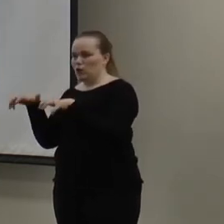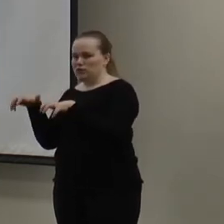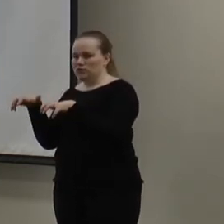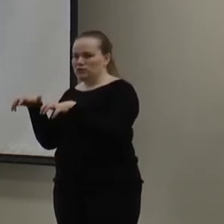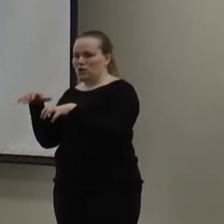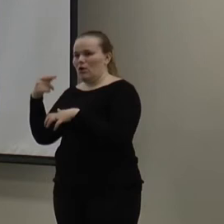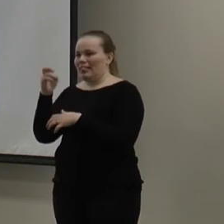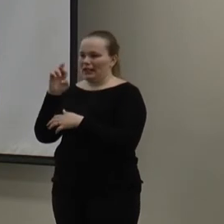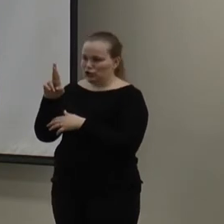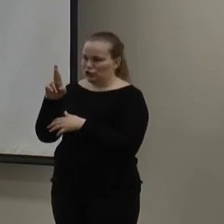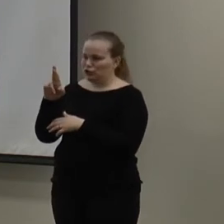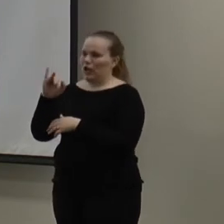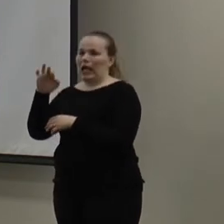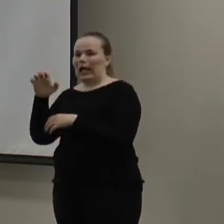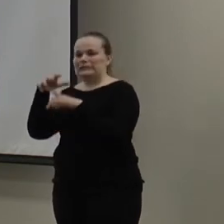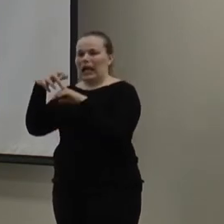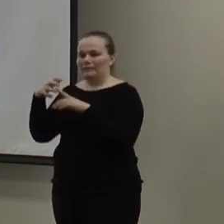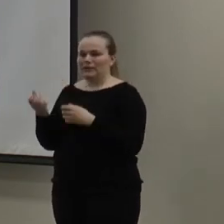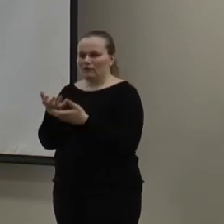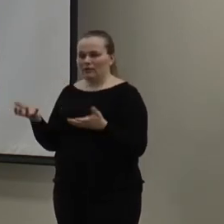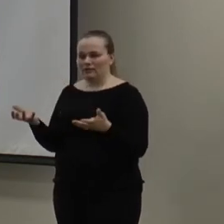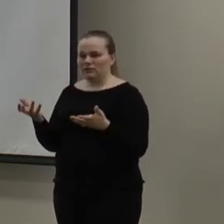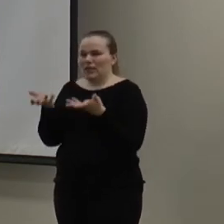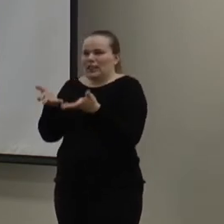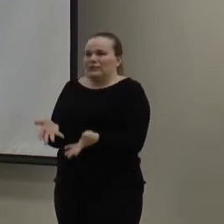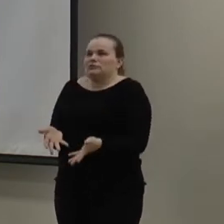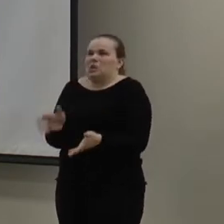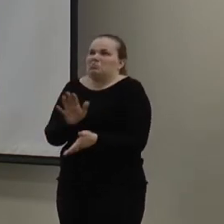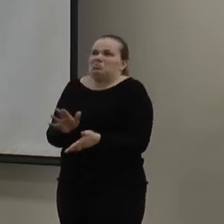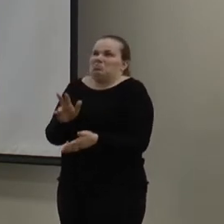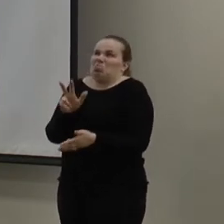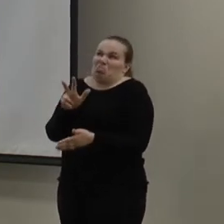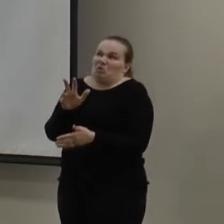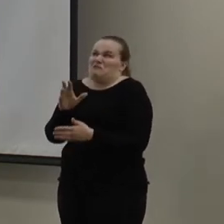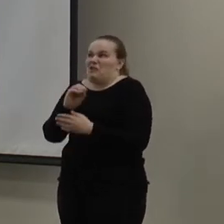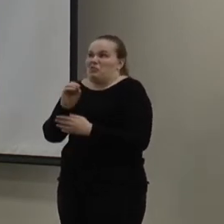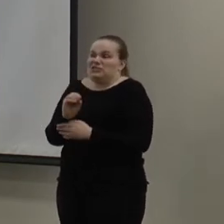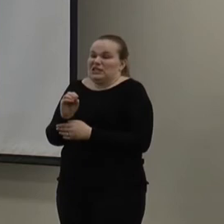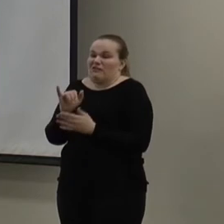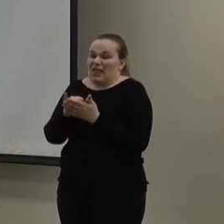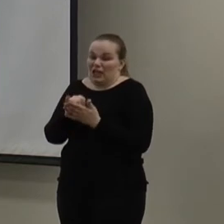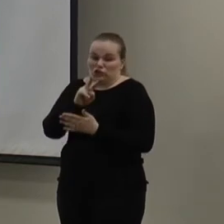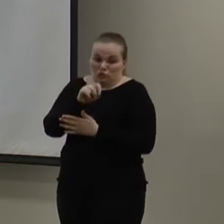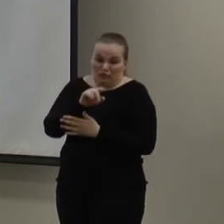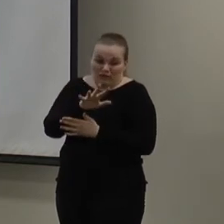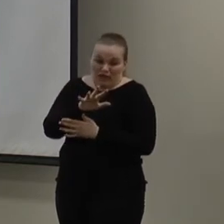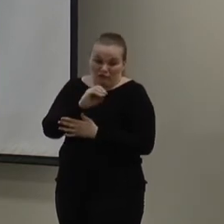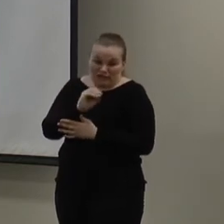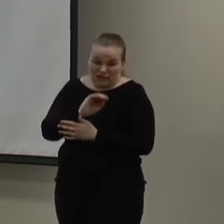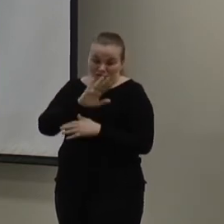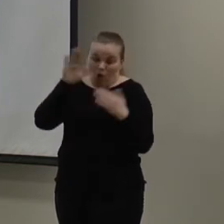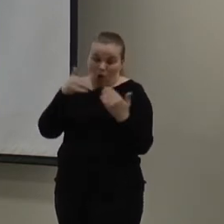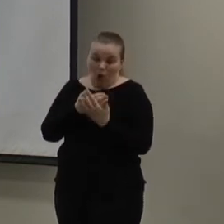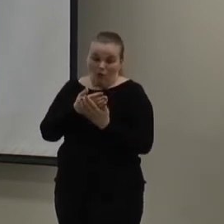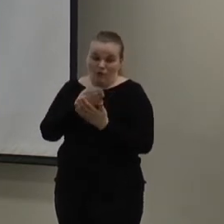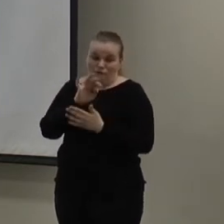So, there are glaciers and ice caps. And, so then that leaves like basically about 35% of that 2.5% of all